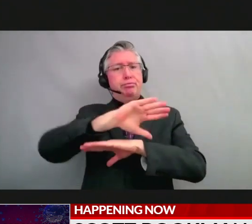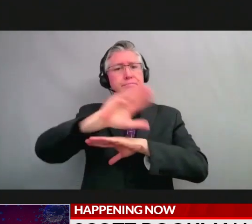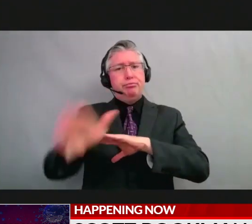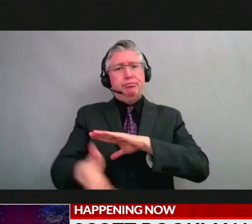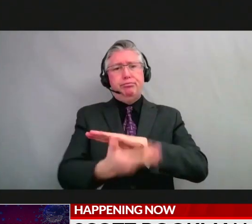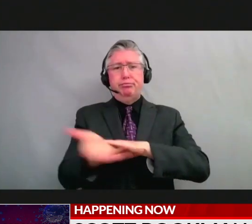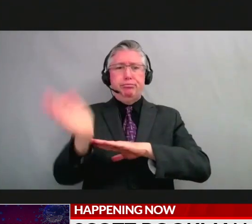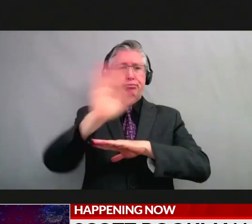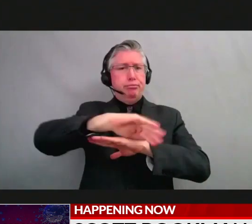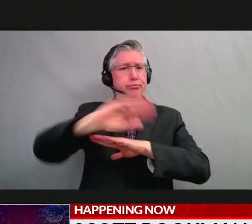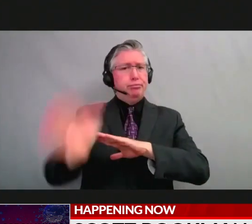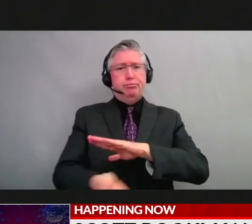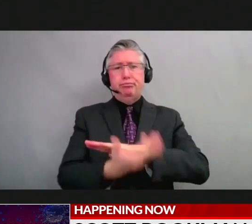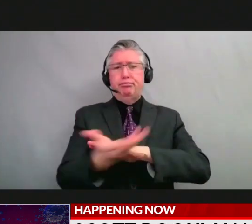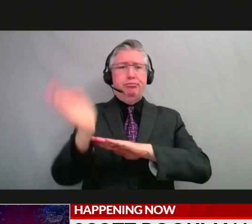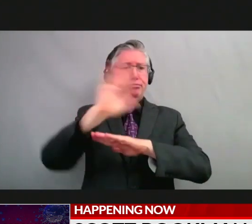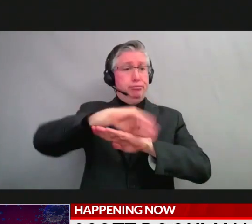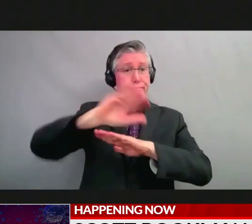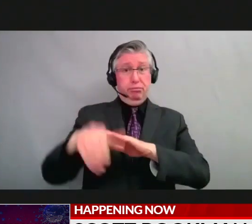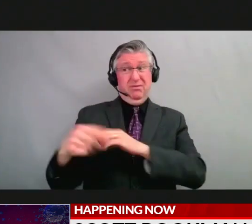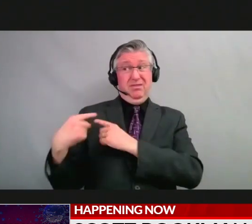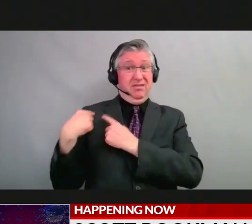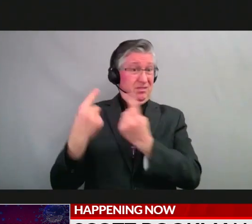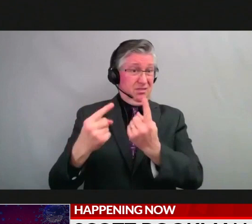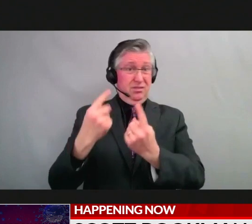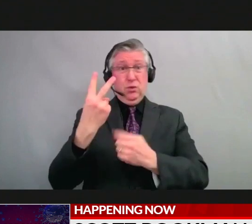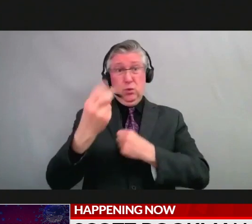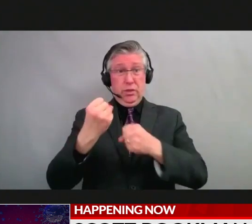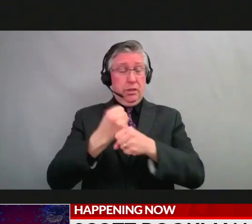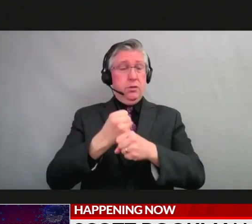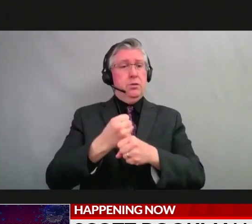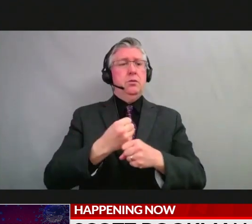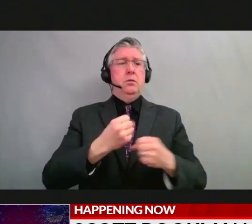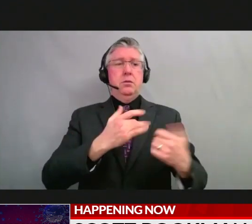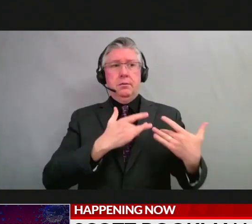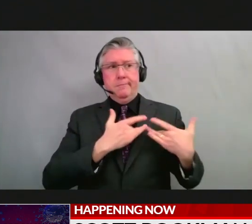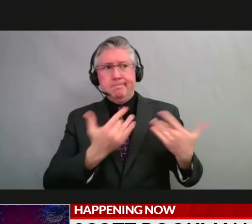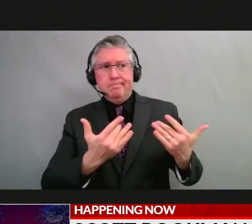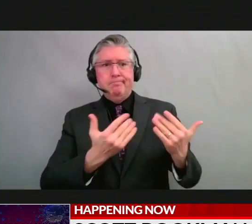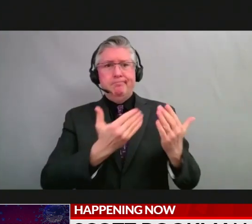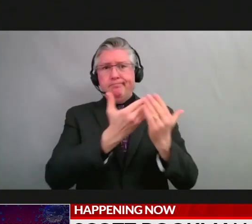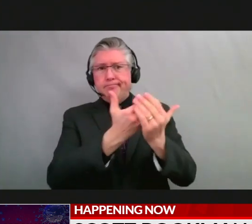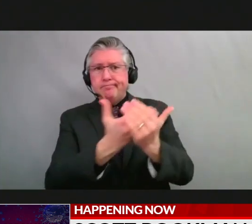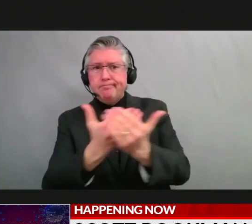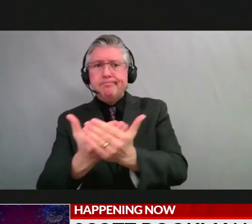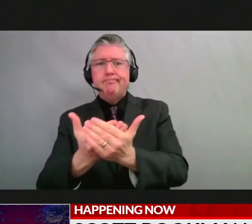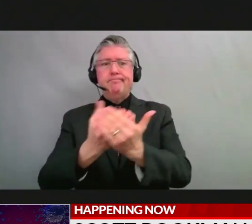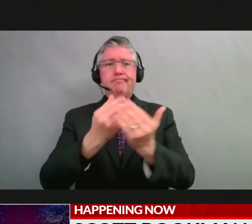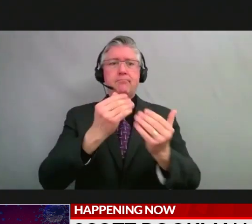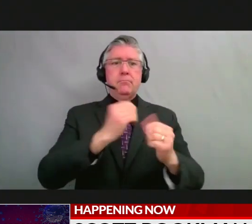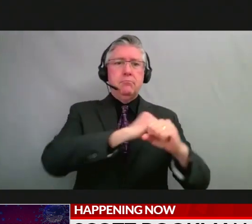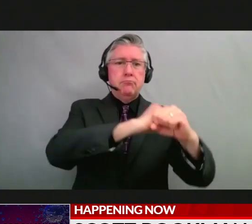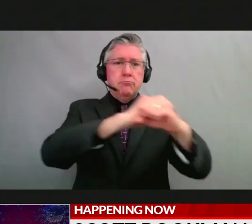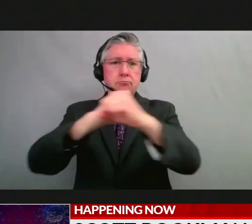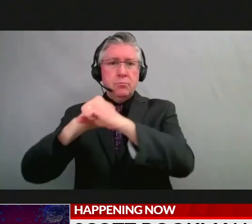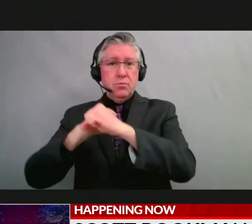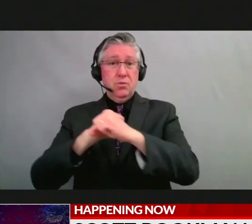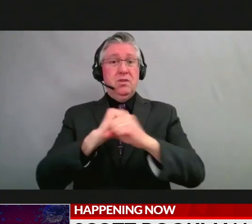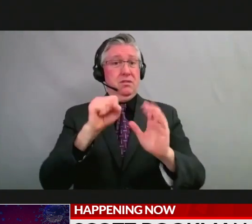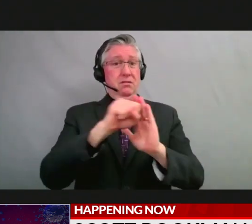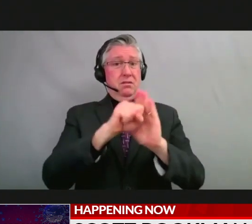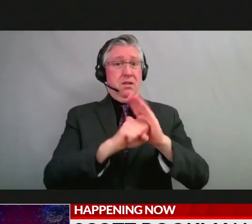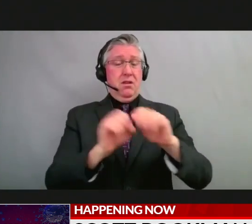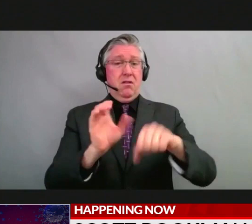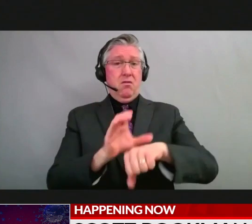to have the most up-to-date information and to protect Coloradans and public health across the country, working